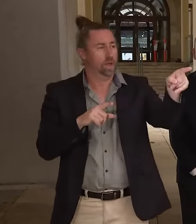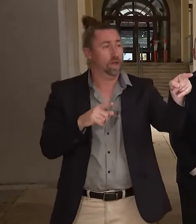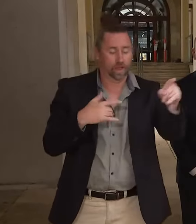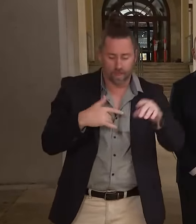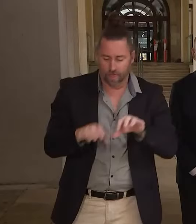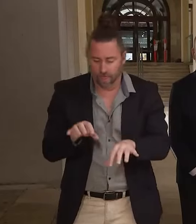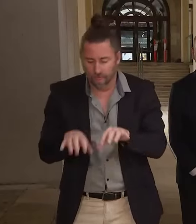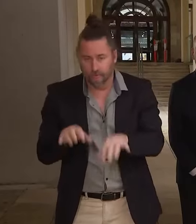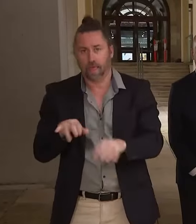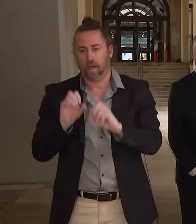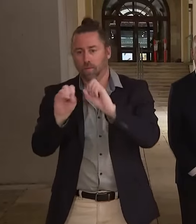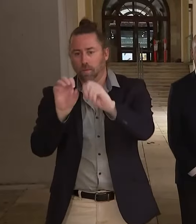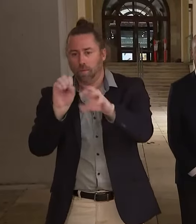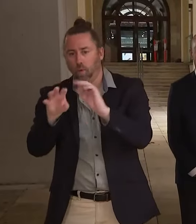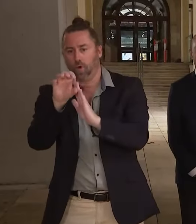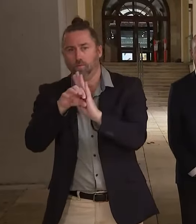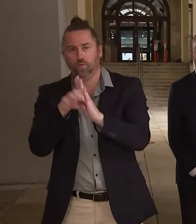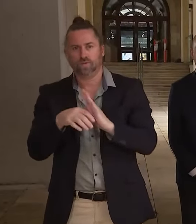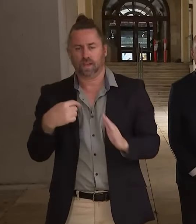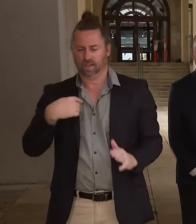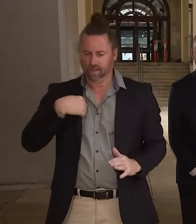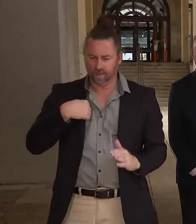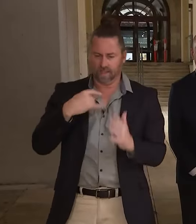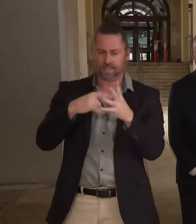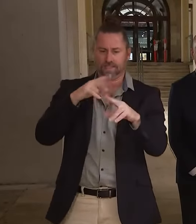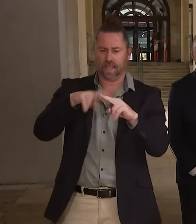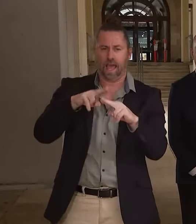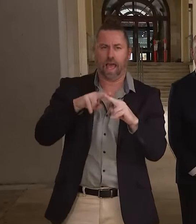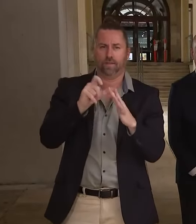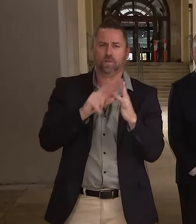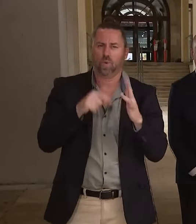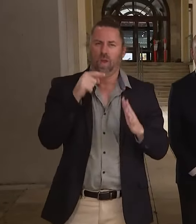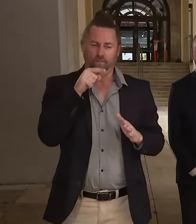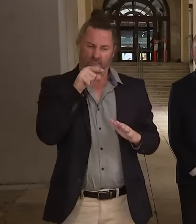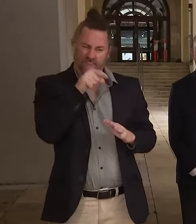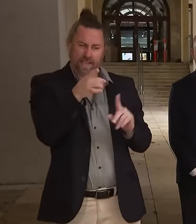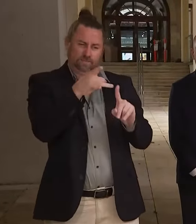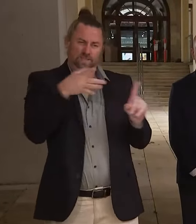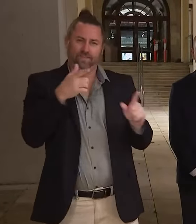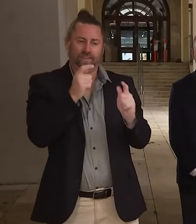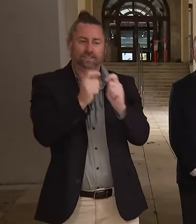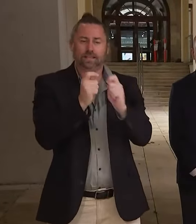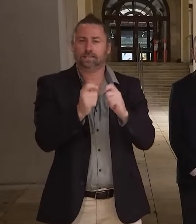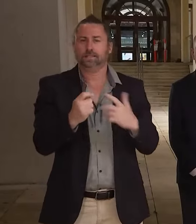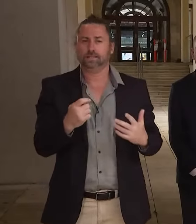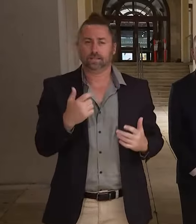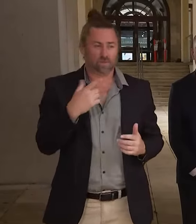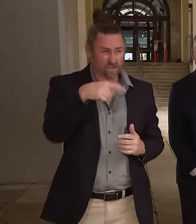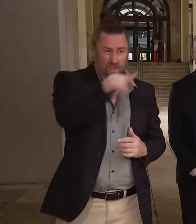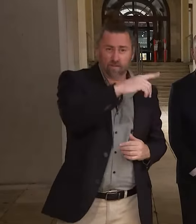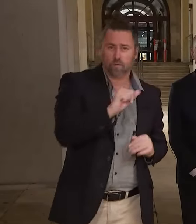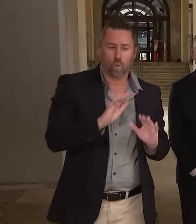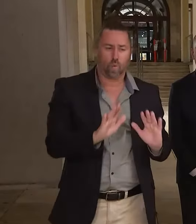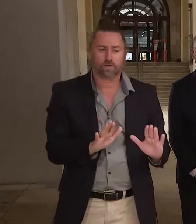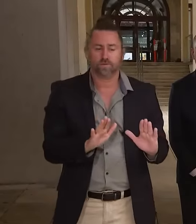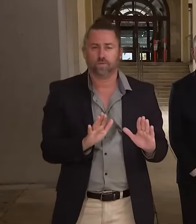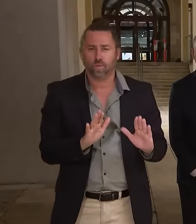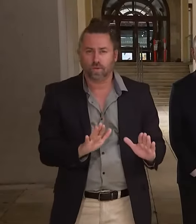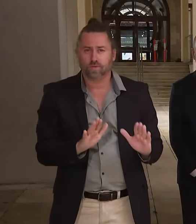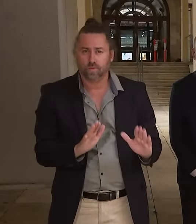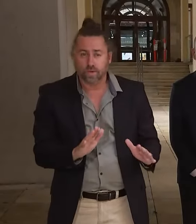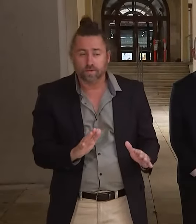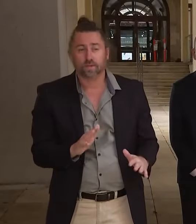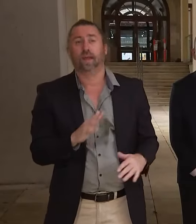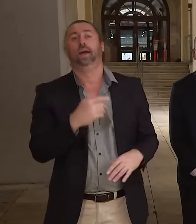spending time with actually individuals coming forward for tests, because those people will need to wait around. They will then